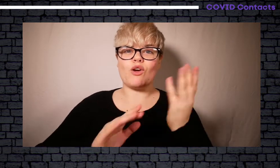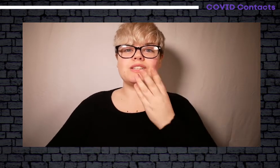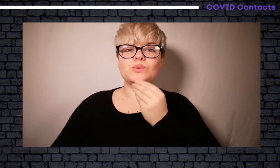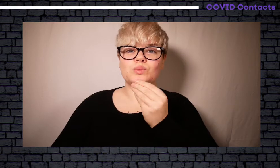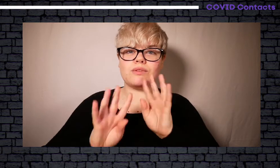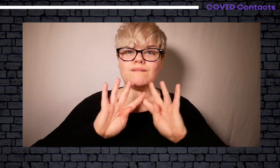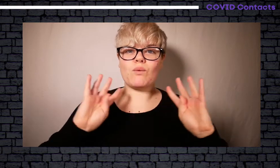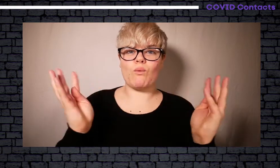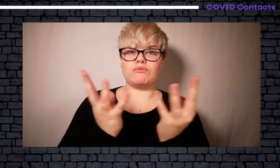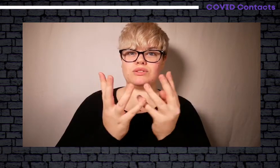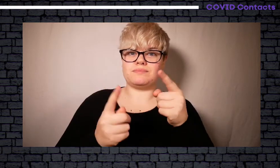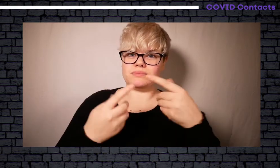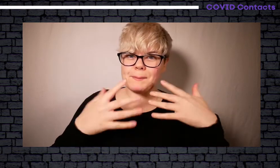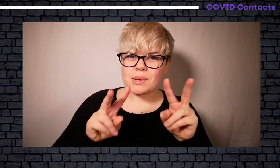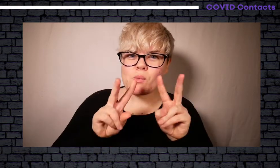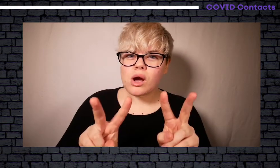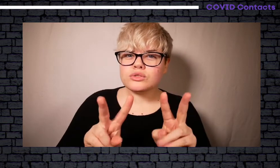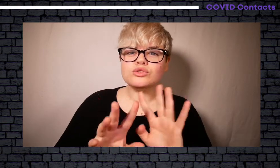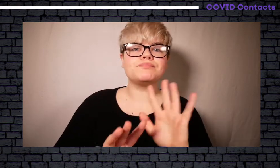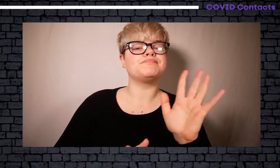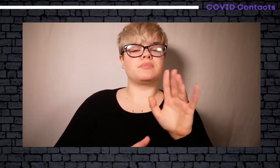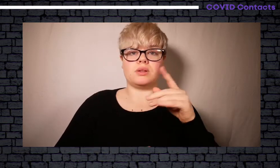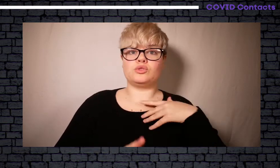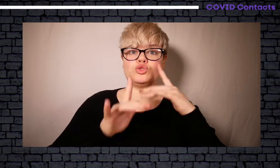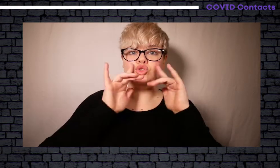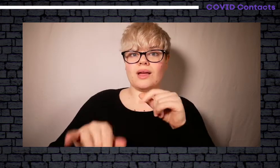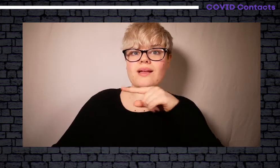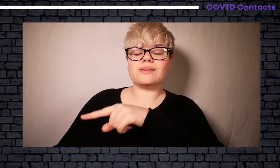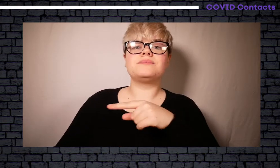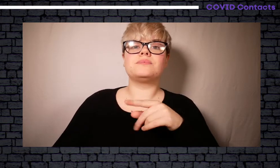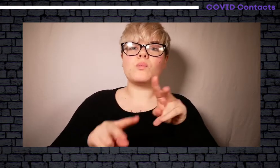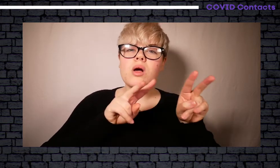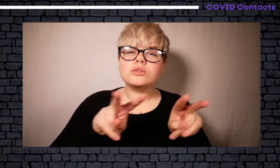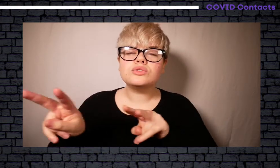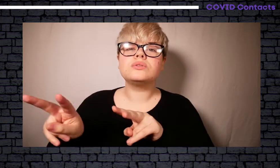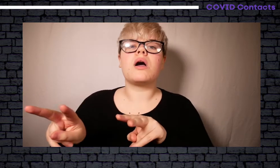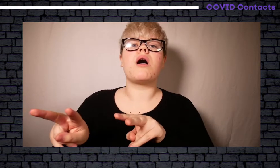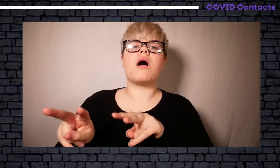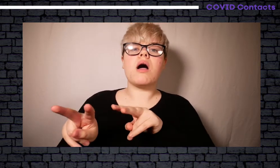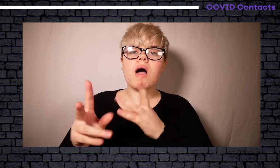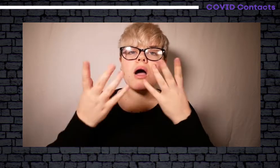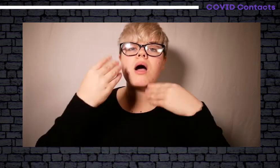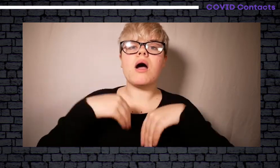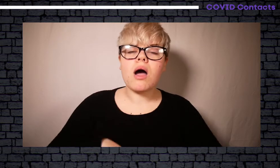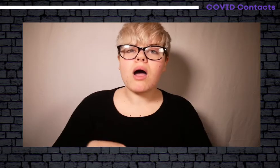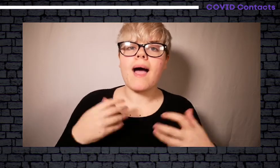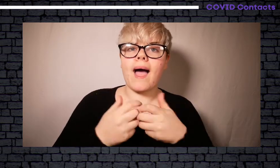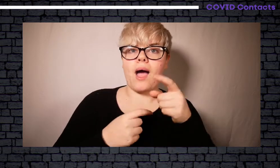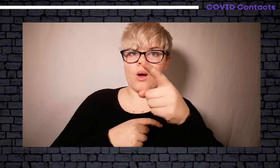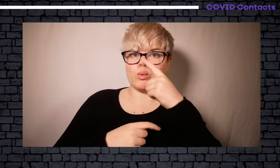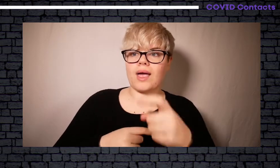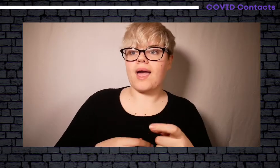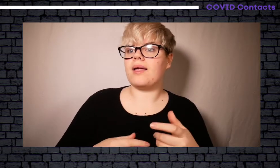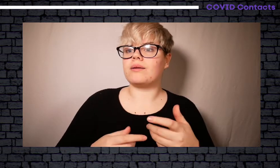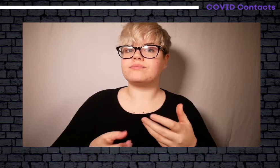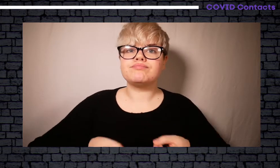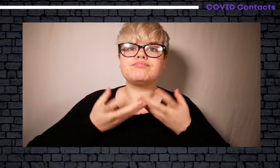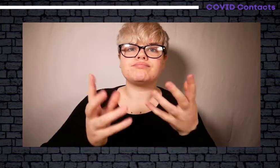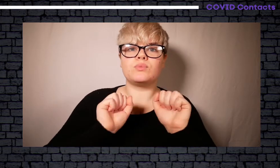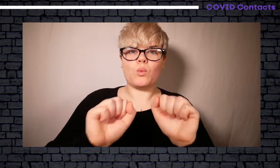Our video that we made about Southford Service User Forum, have you watched it? No. Well, it's important that you watch it